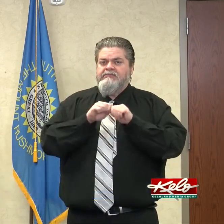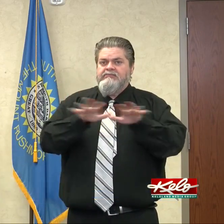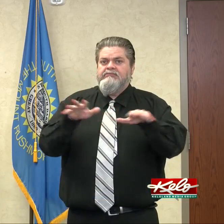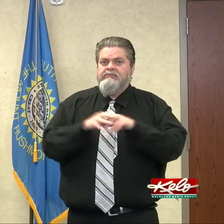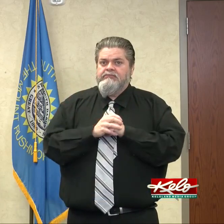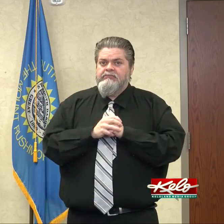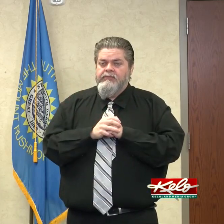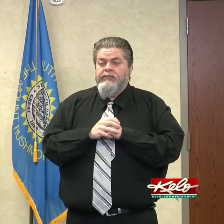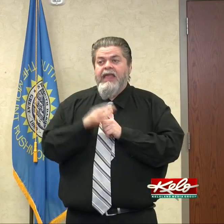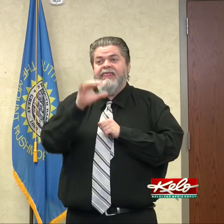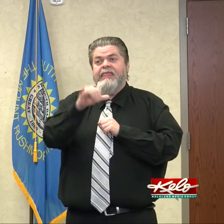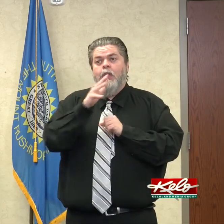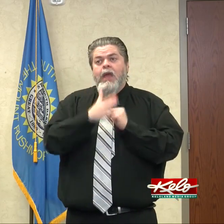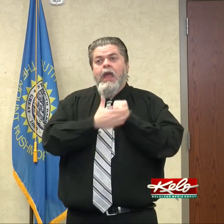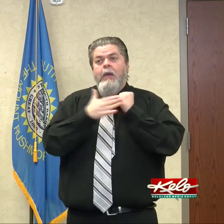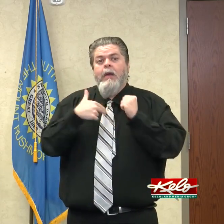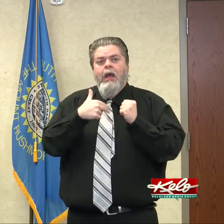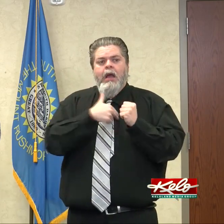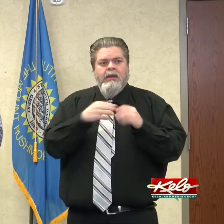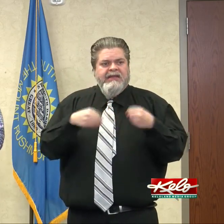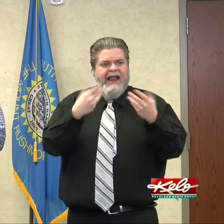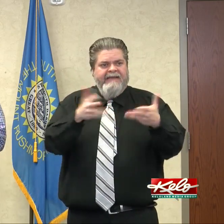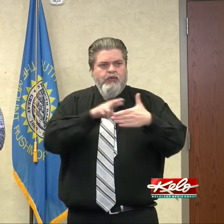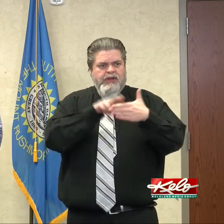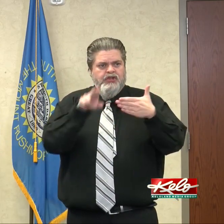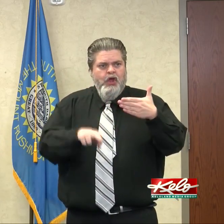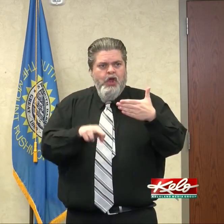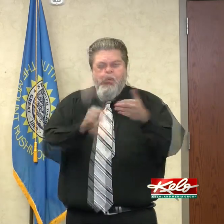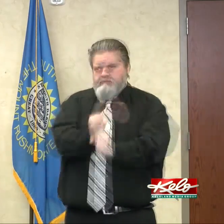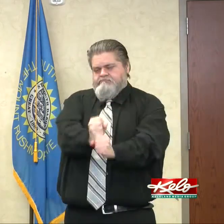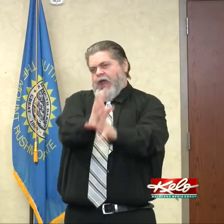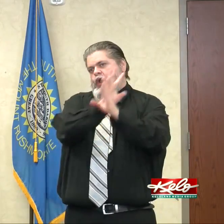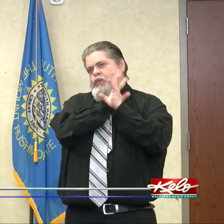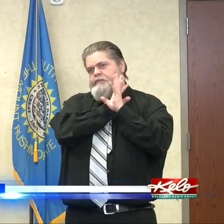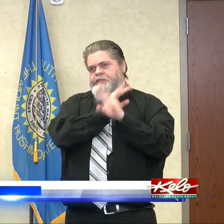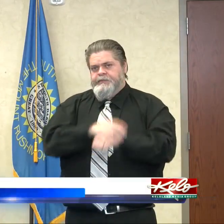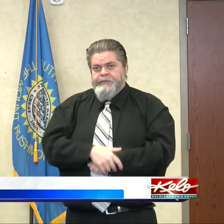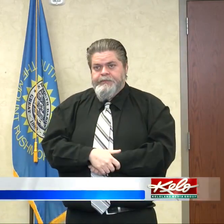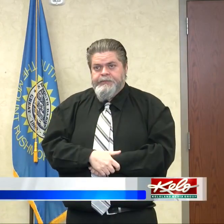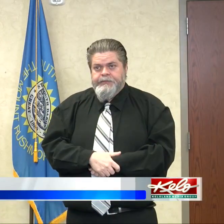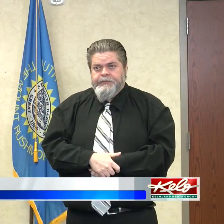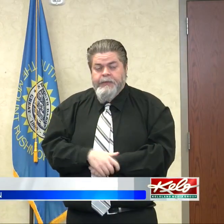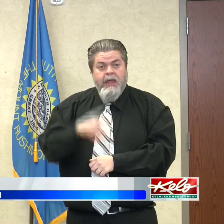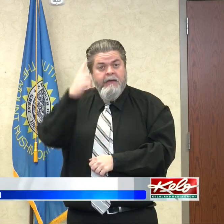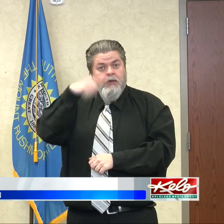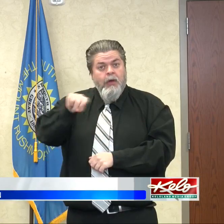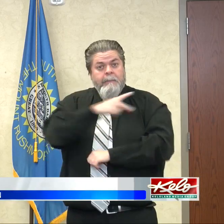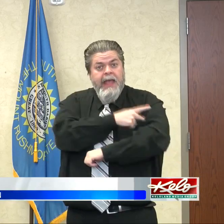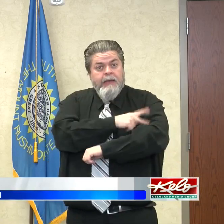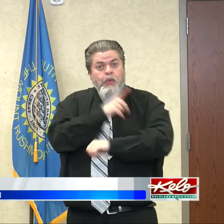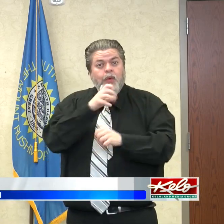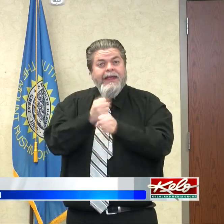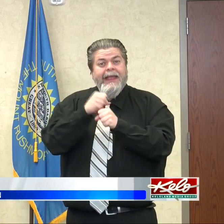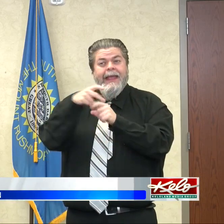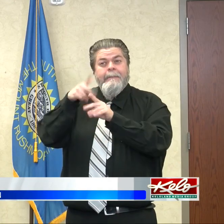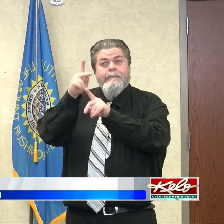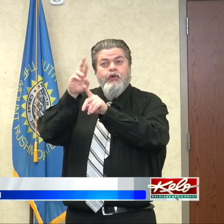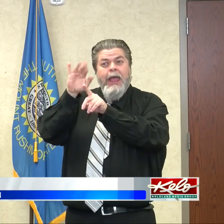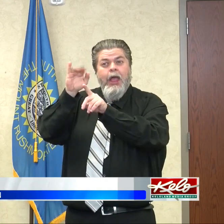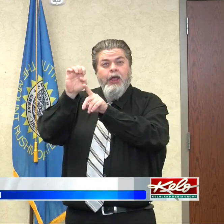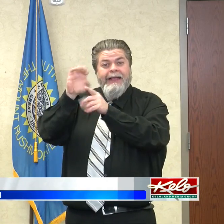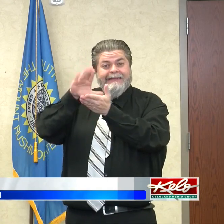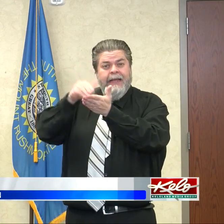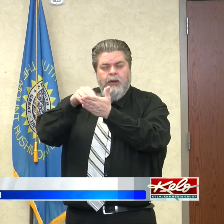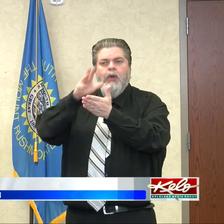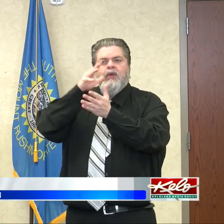us to deliver results within 90 minutes. Patients that typically receive care in the Prairie Center will be notified